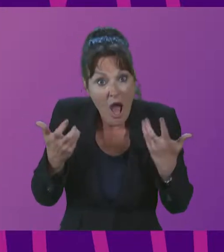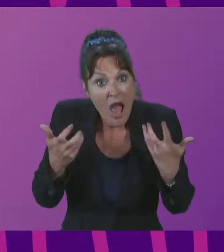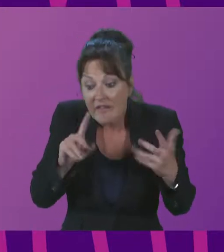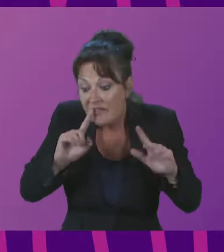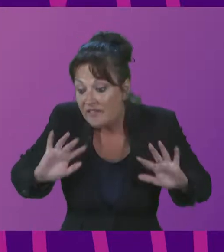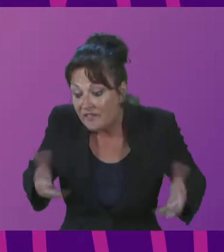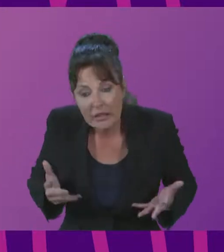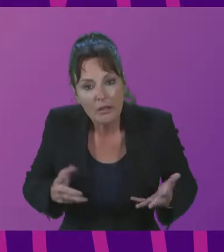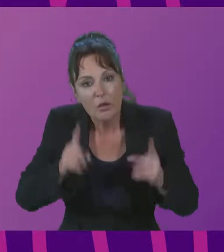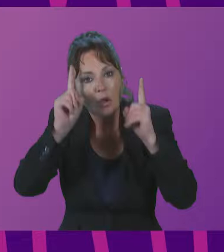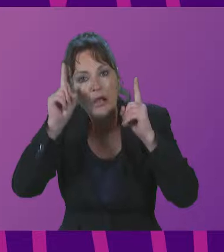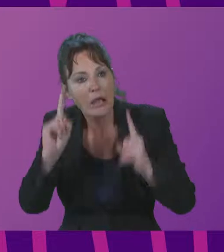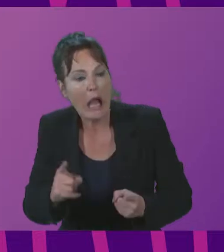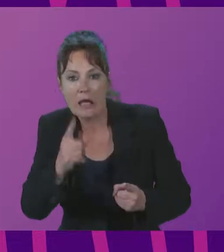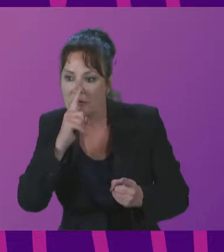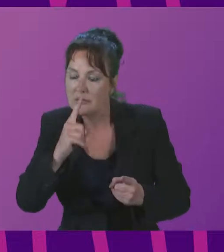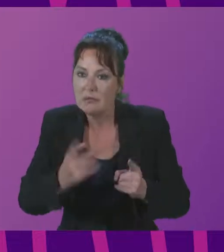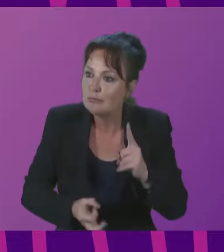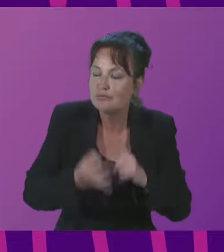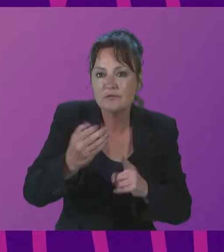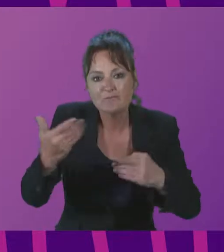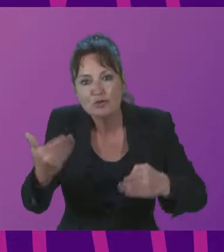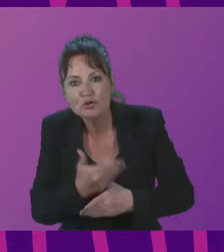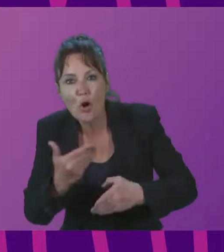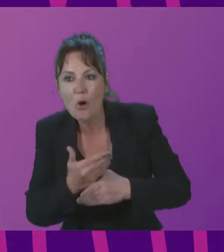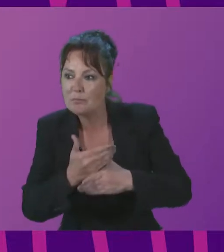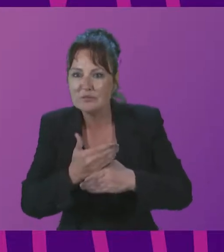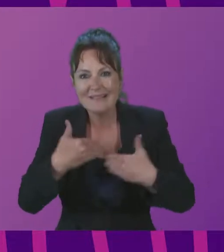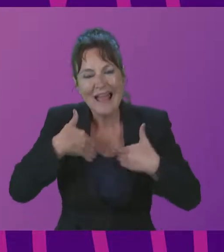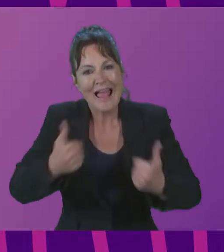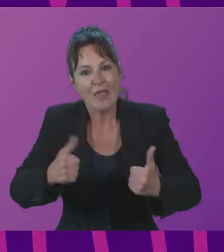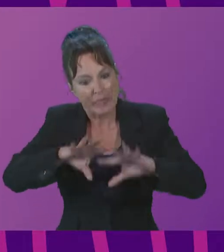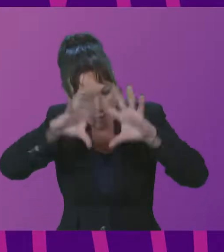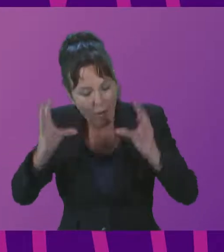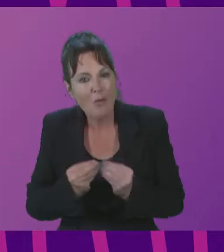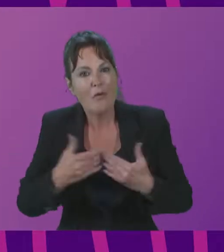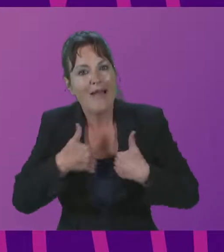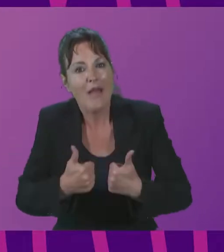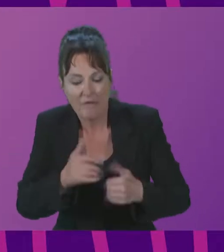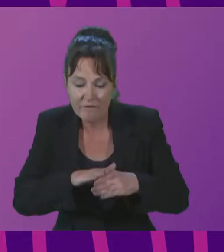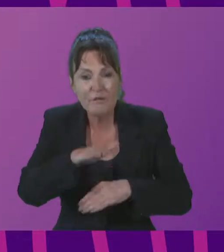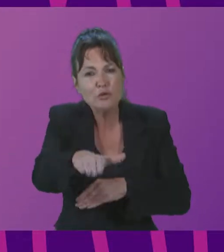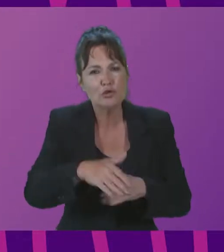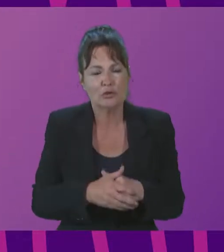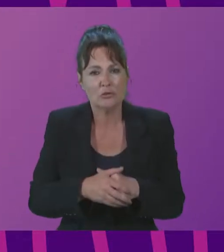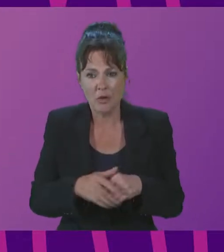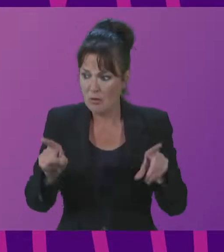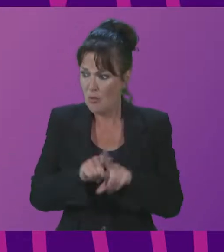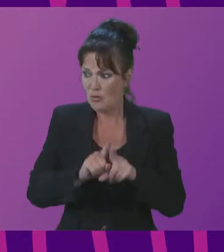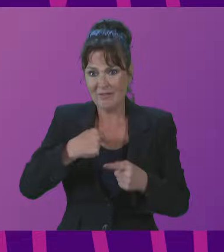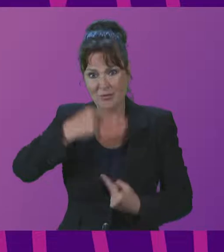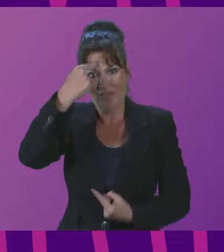and wealth statewide, and to promote the full and sustainable development of our state,